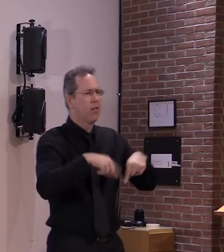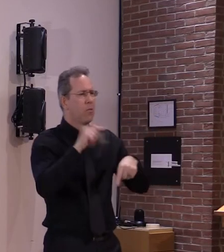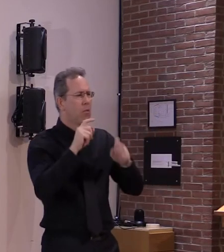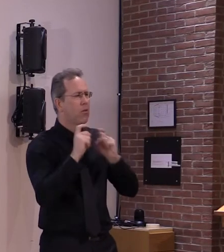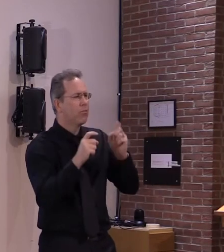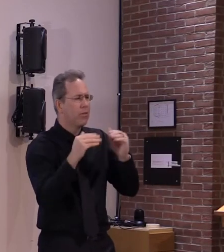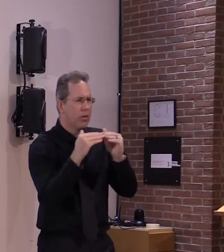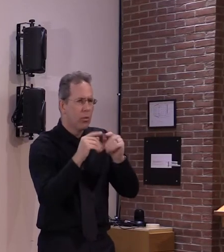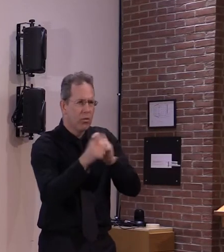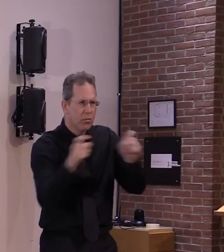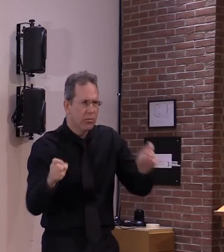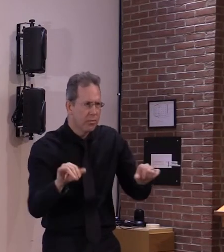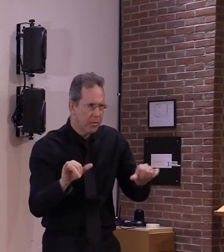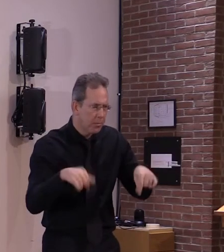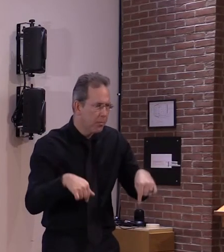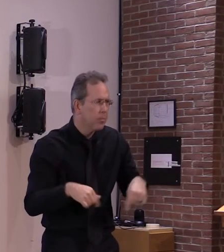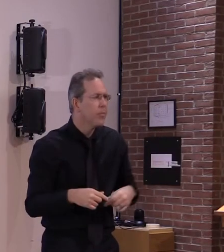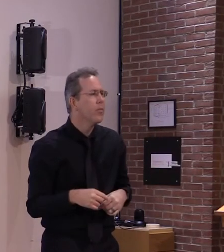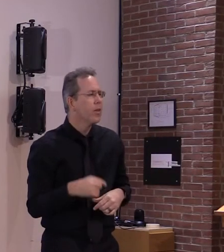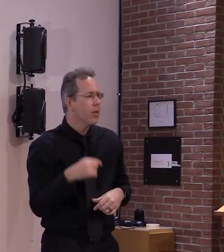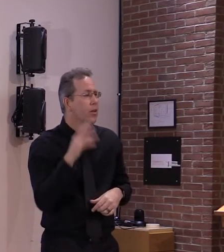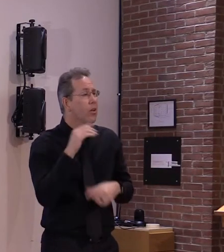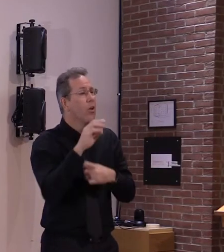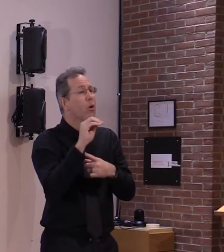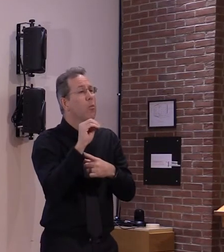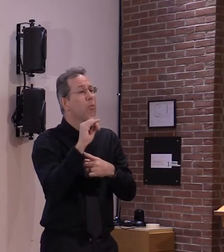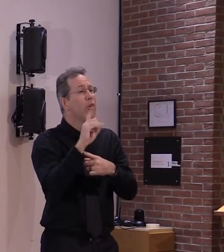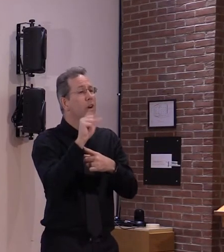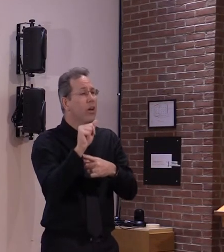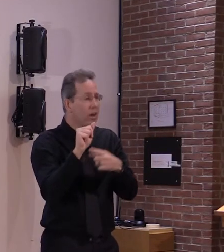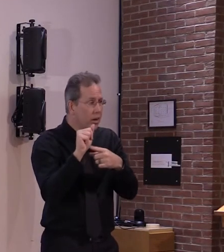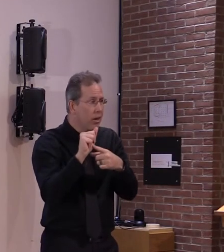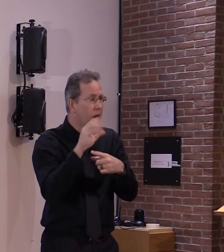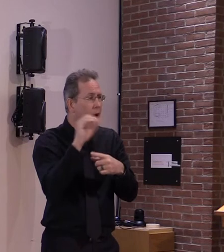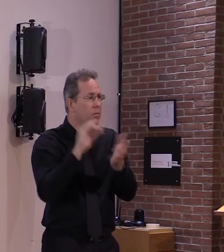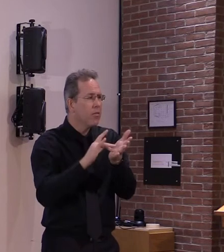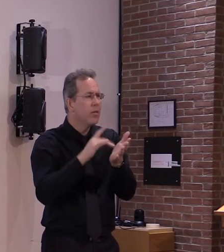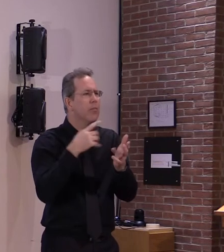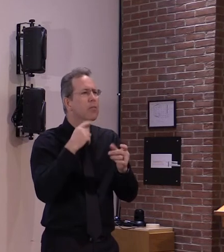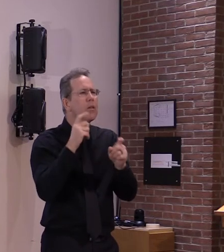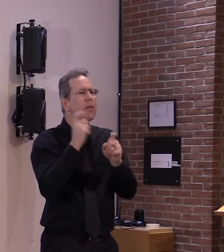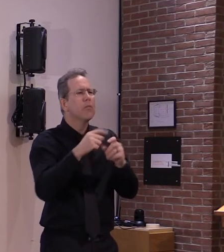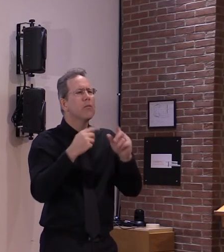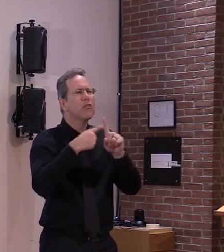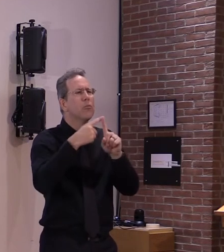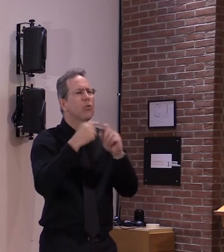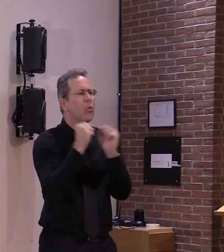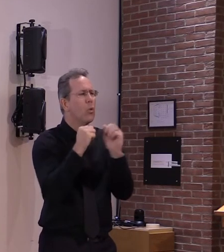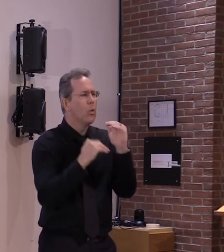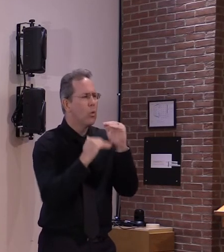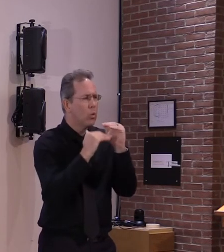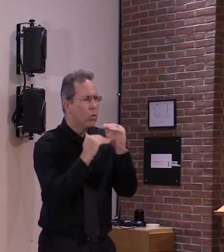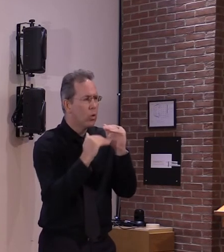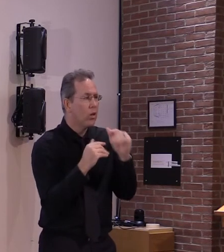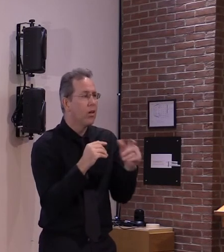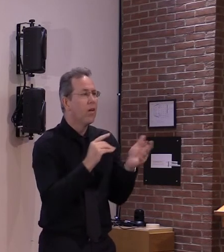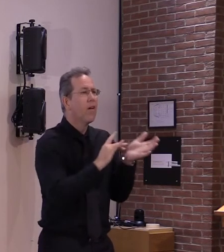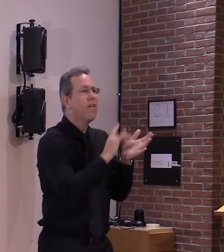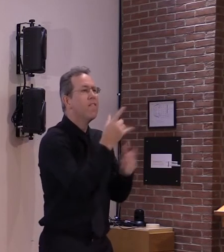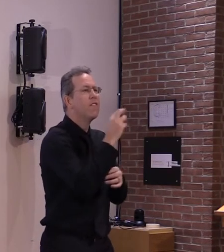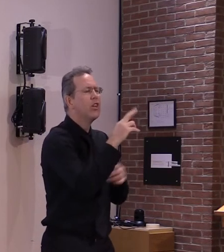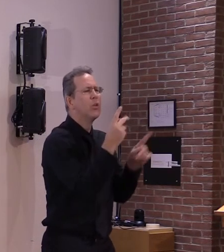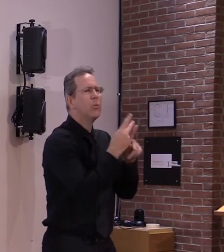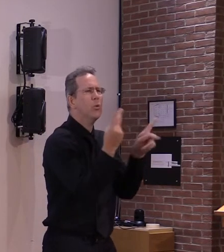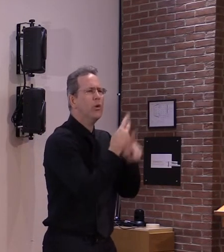discover that you know they're getting the delivery from the depot they have the 120